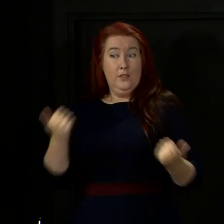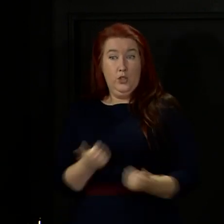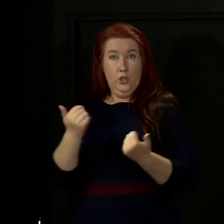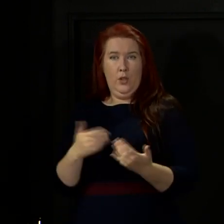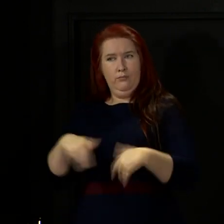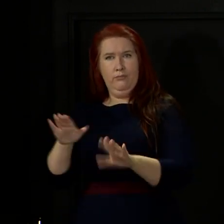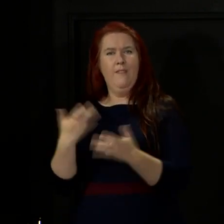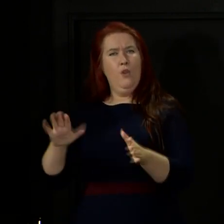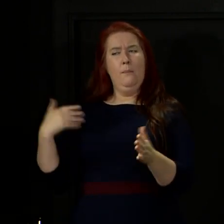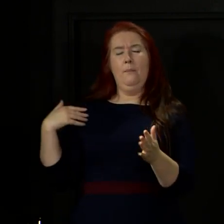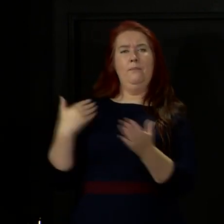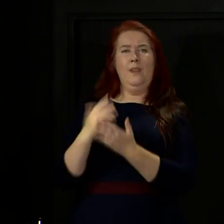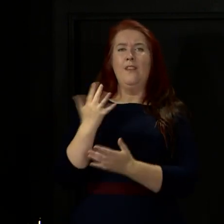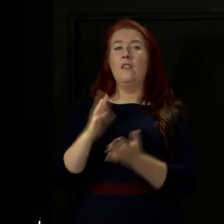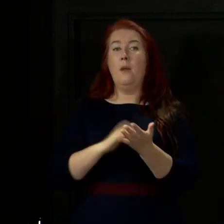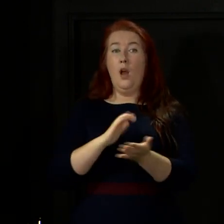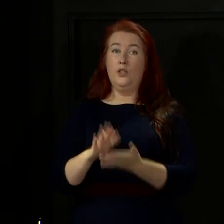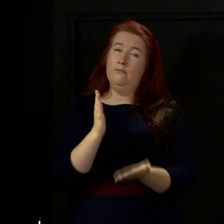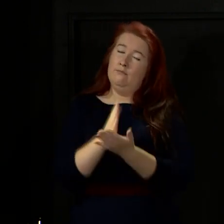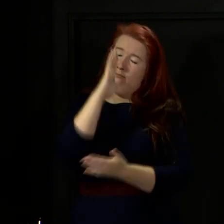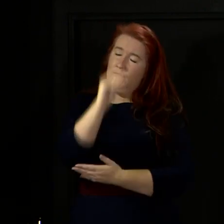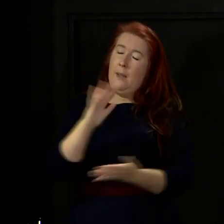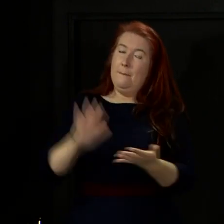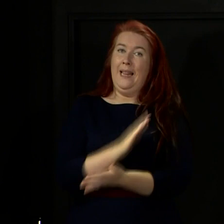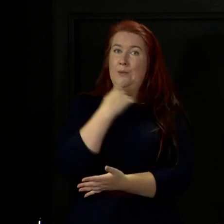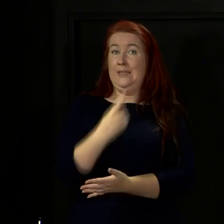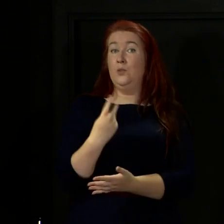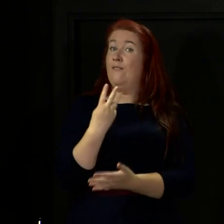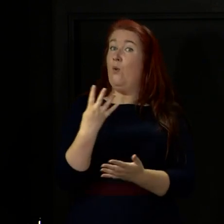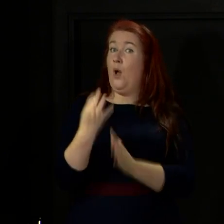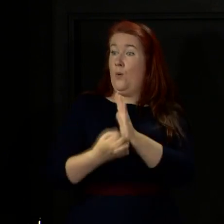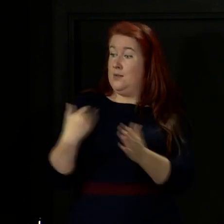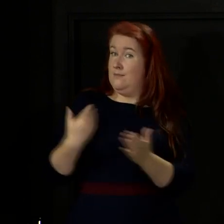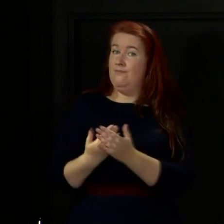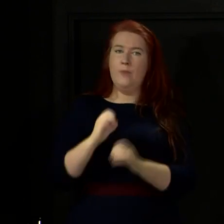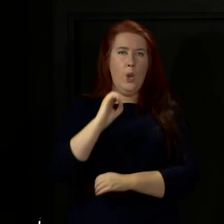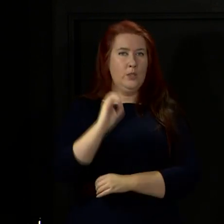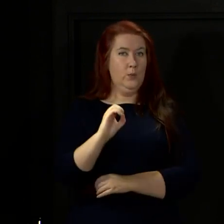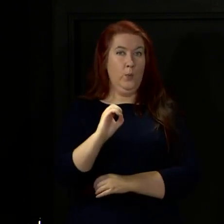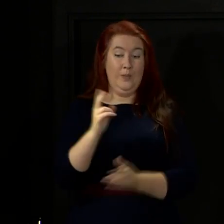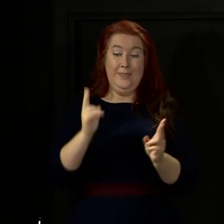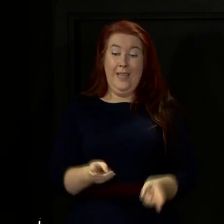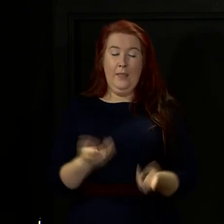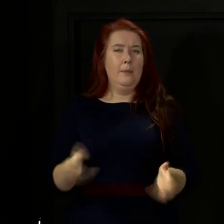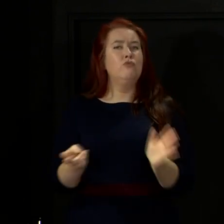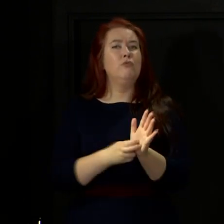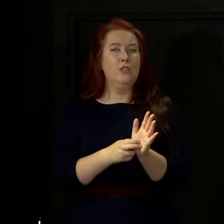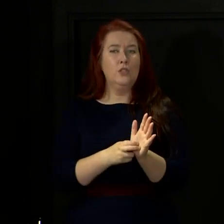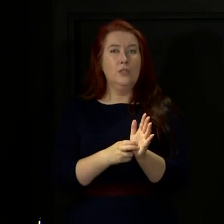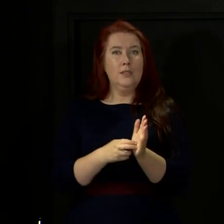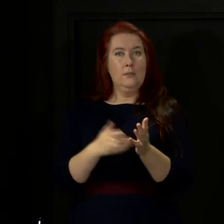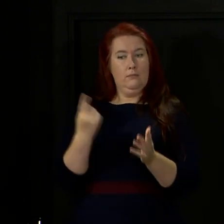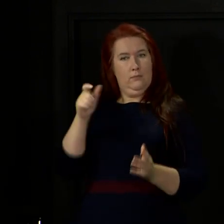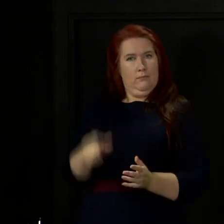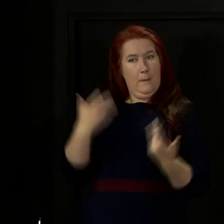able to leave hospital, and I am very pleased to say that in the past 24 hours, no deaths have been registered of a person who had been confirmed